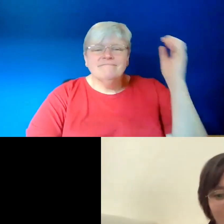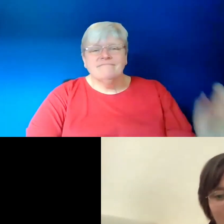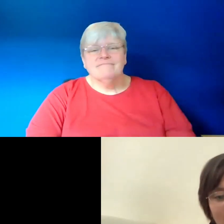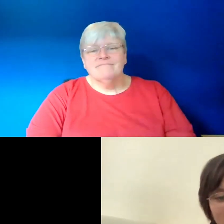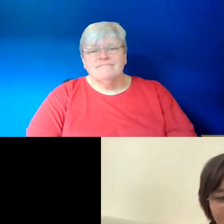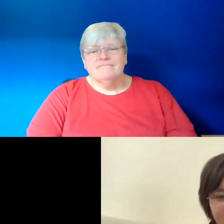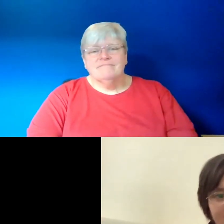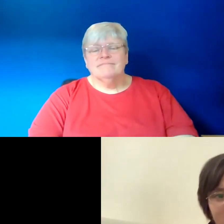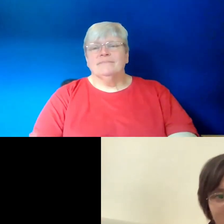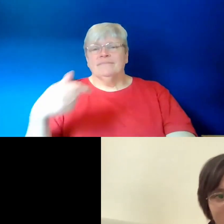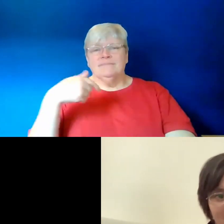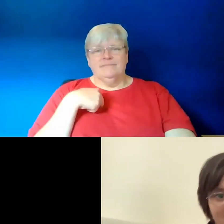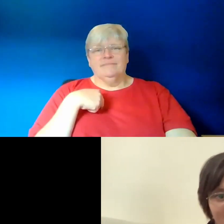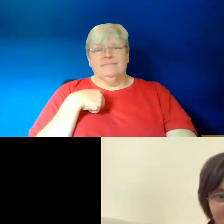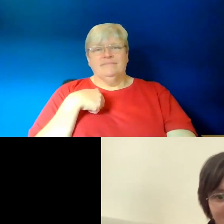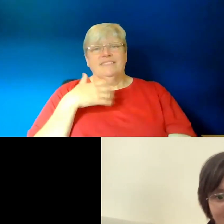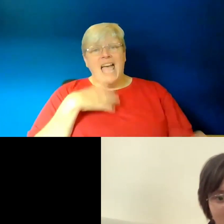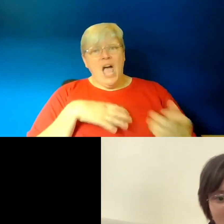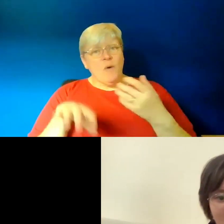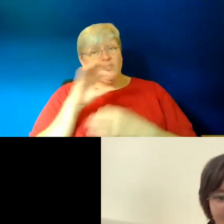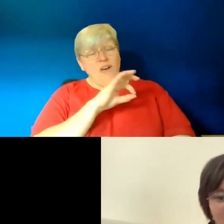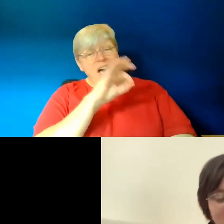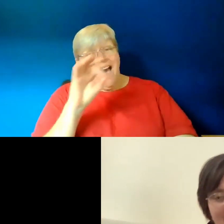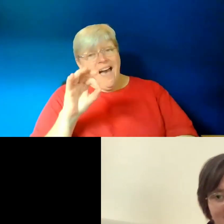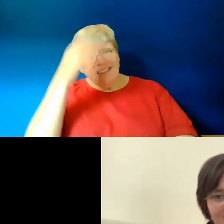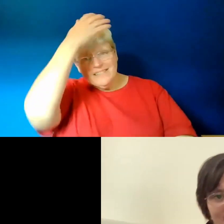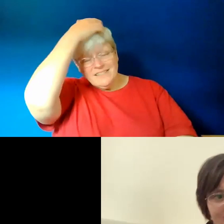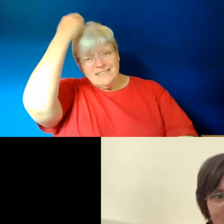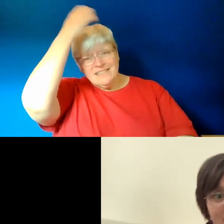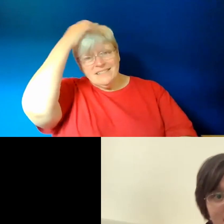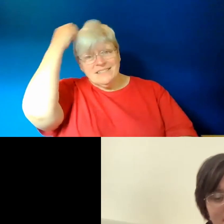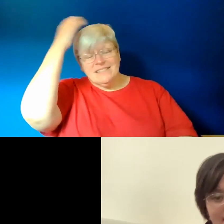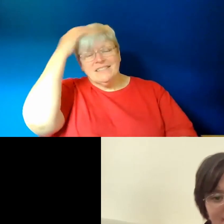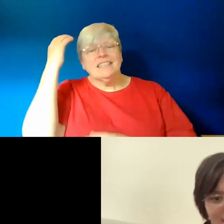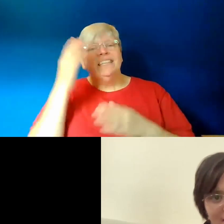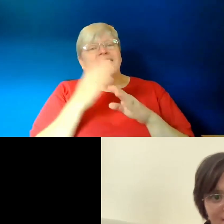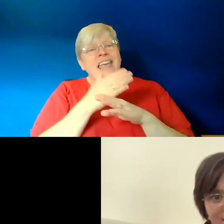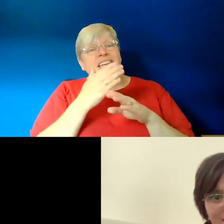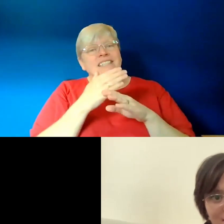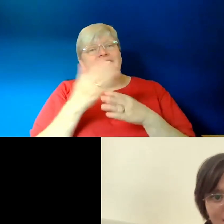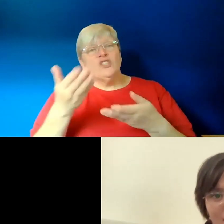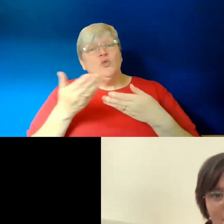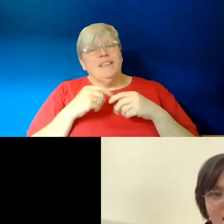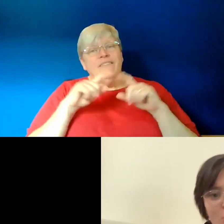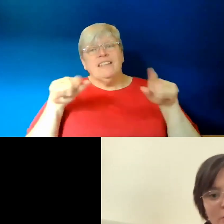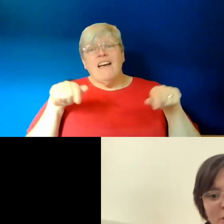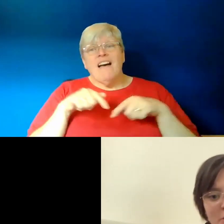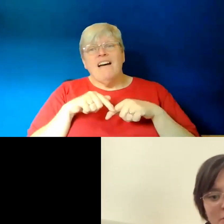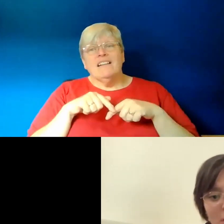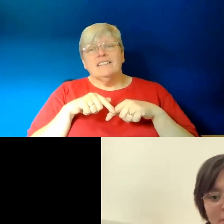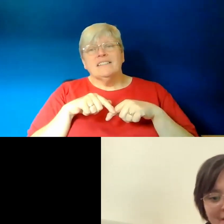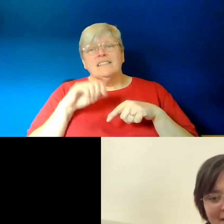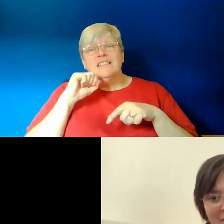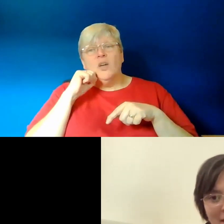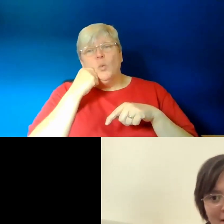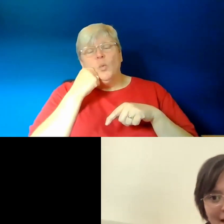I personally just wanted to ask, out of the exercises that you've given us, would you